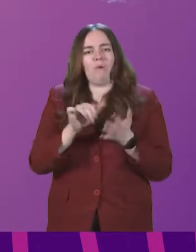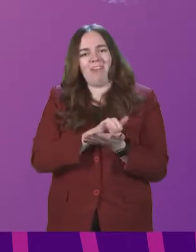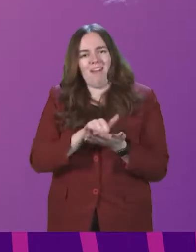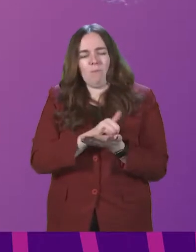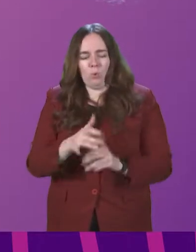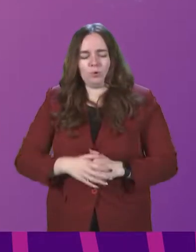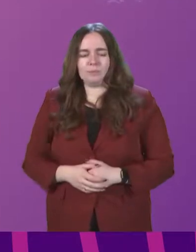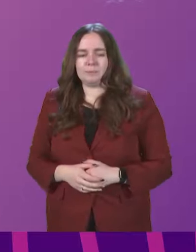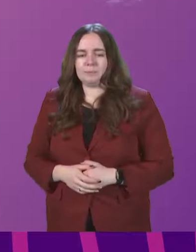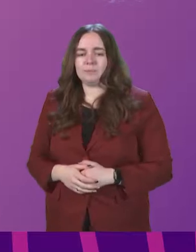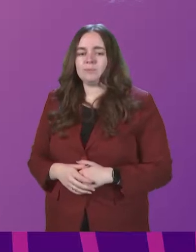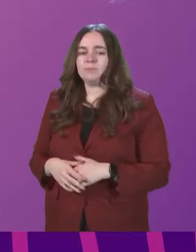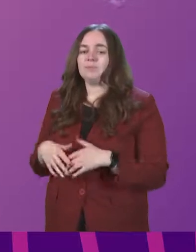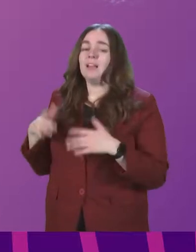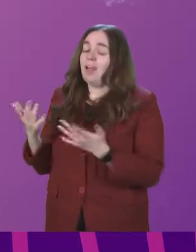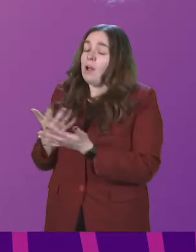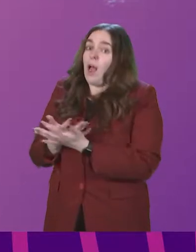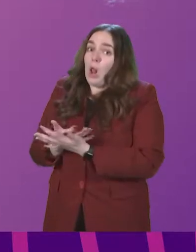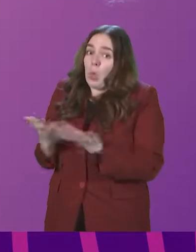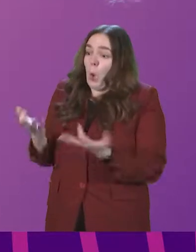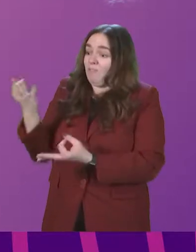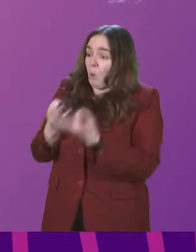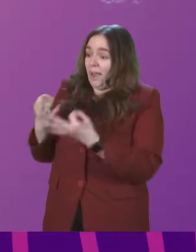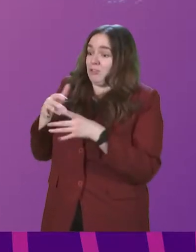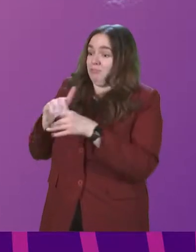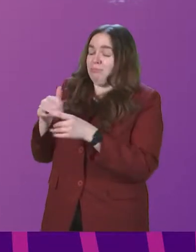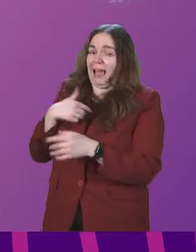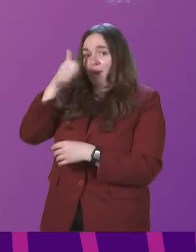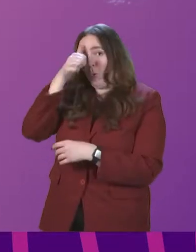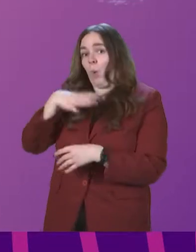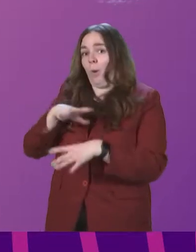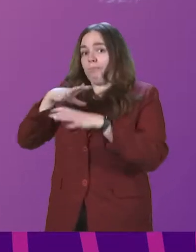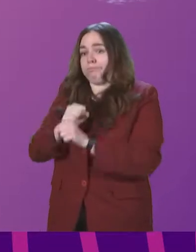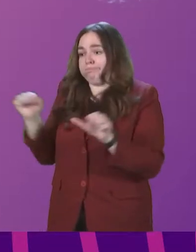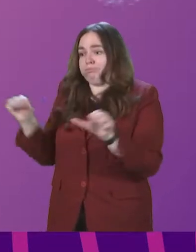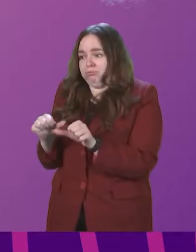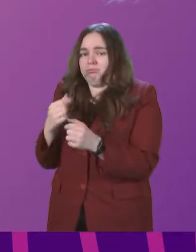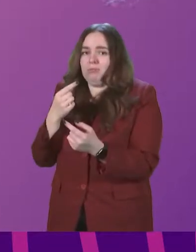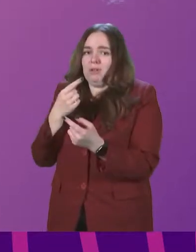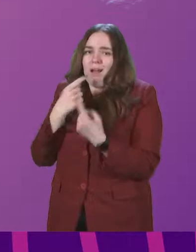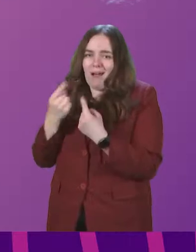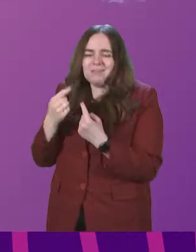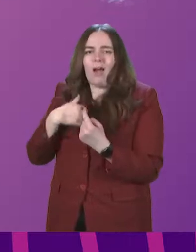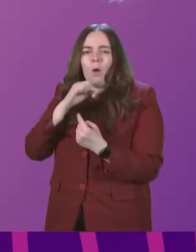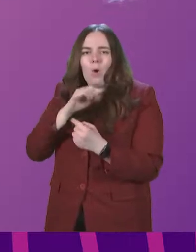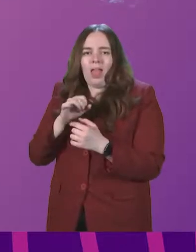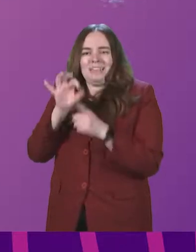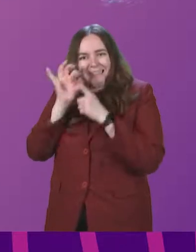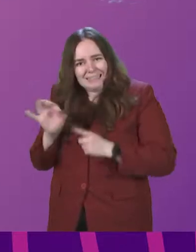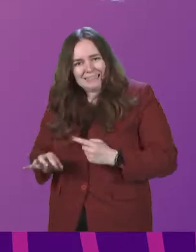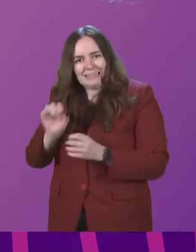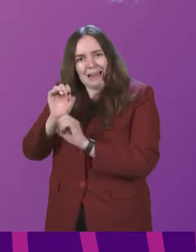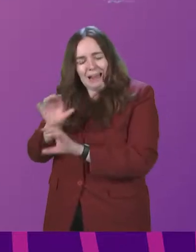Cabinet Secretary. Presidente Dusser, there are a lot of questions in there, and I appreciate you want short answers, but I would like to answer them in detail. In terms of